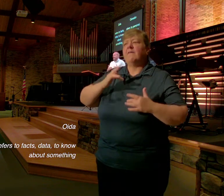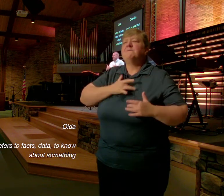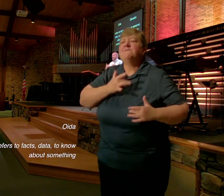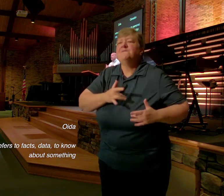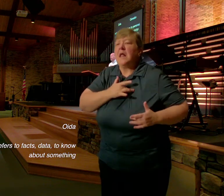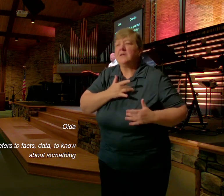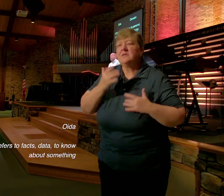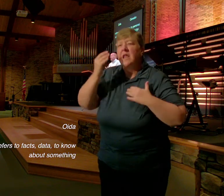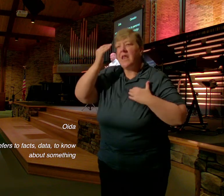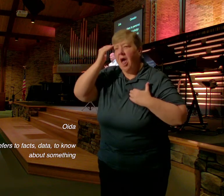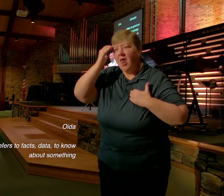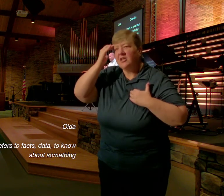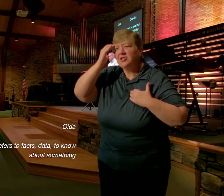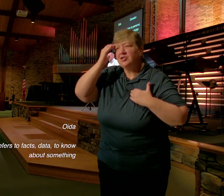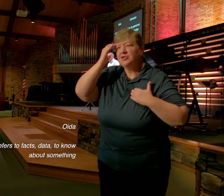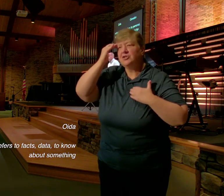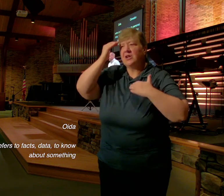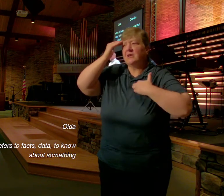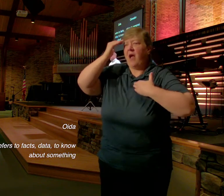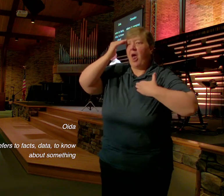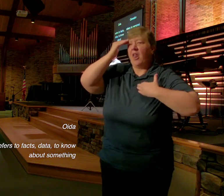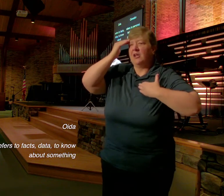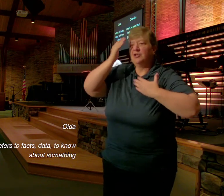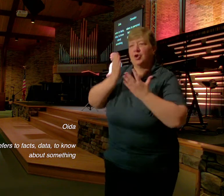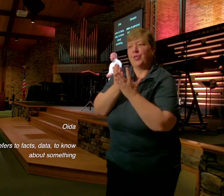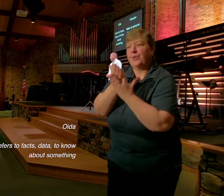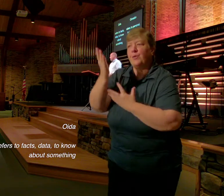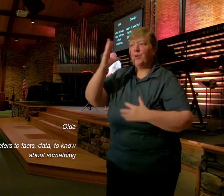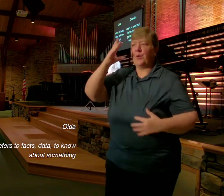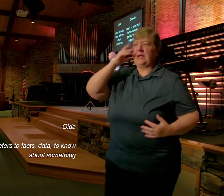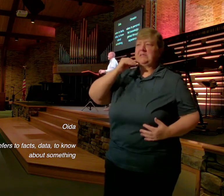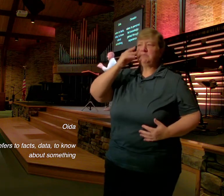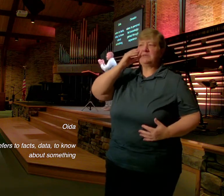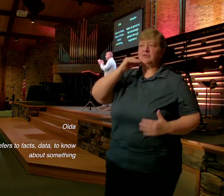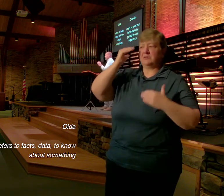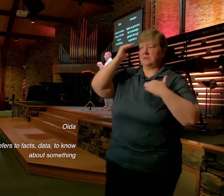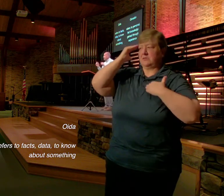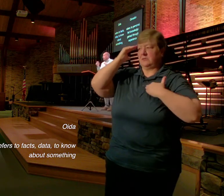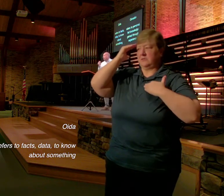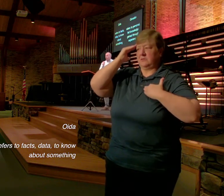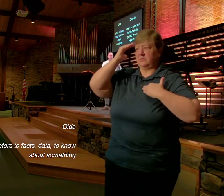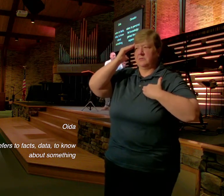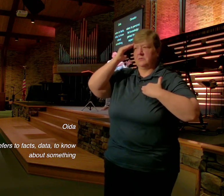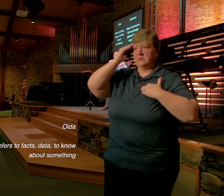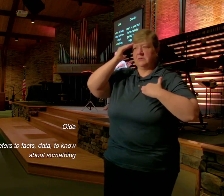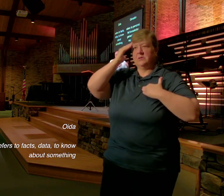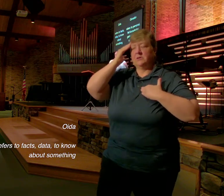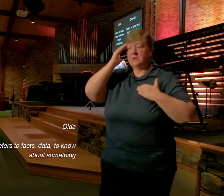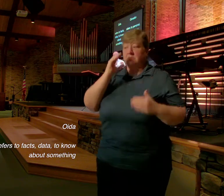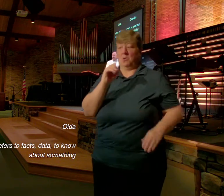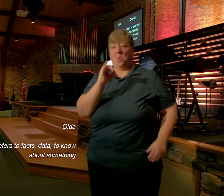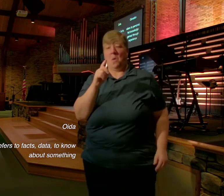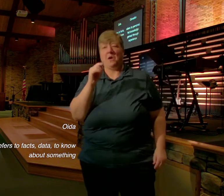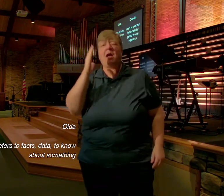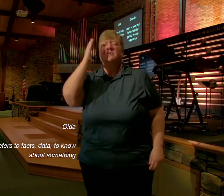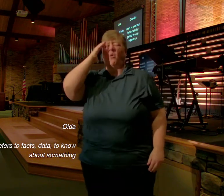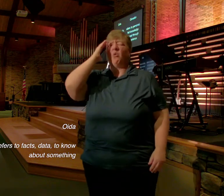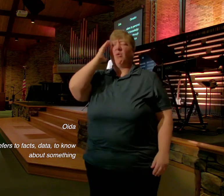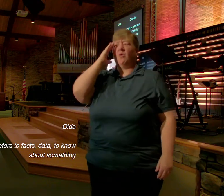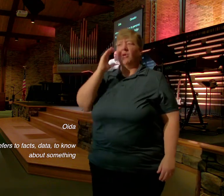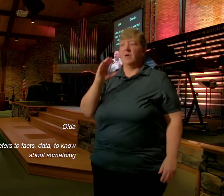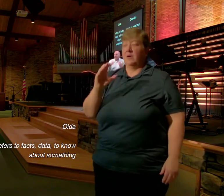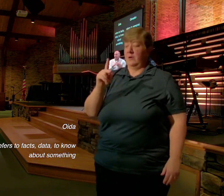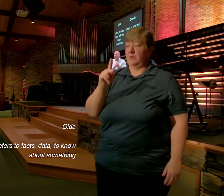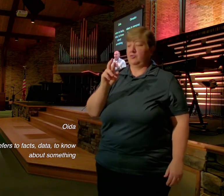Experience See I might Know Oida That Krispy Kreme Donuts Are made of sugar